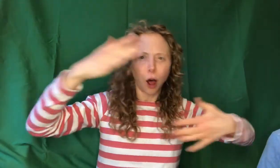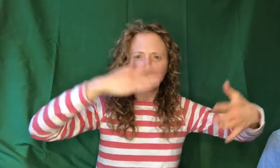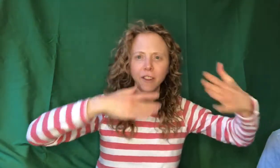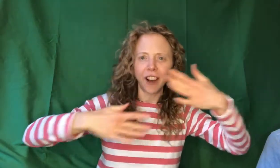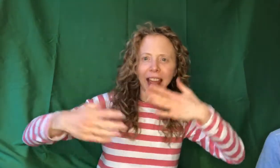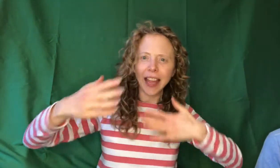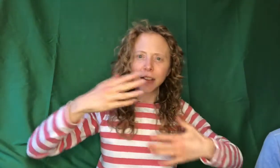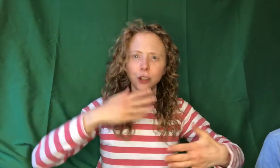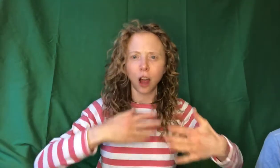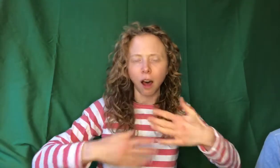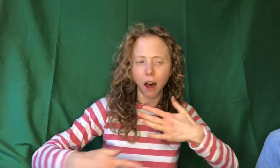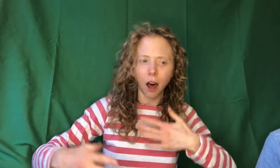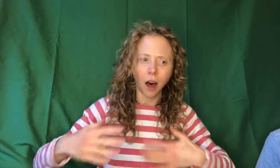rage on.